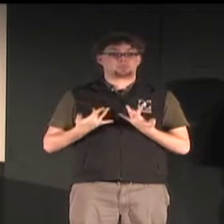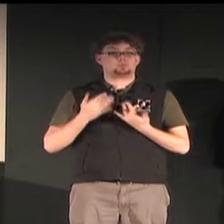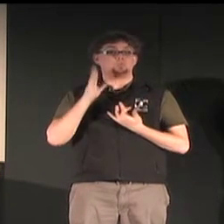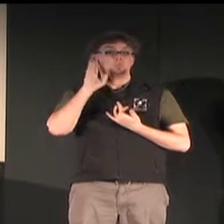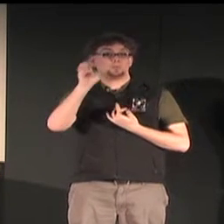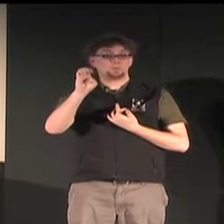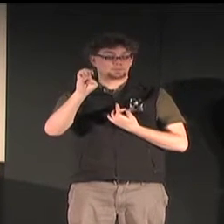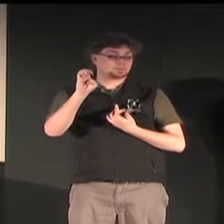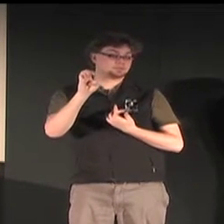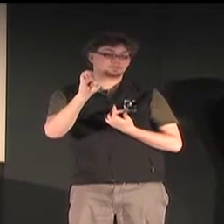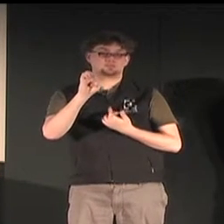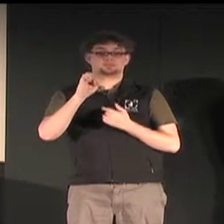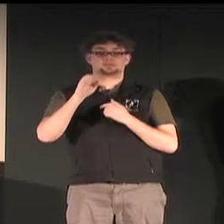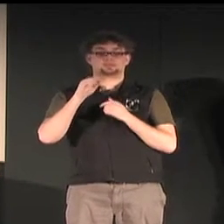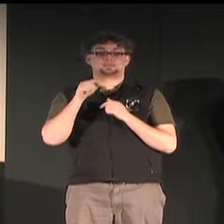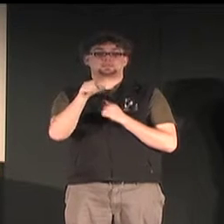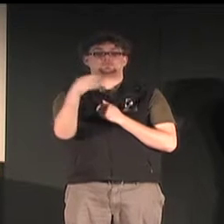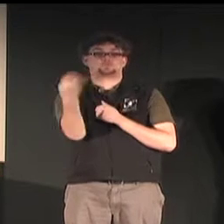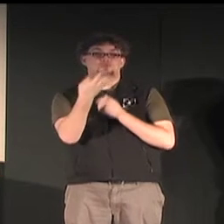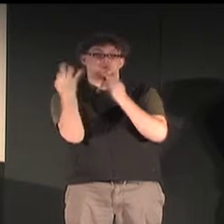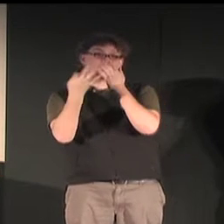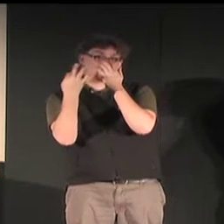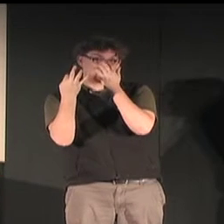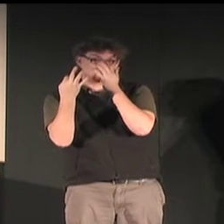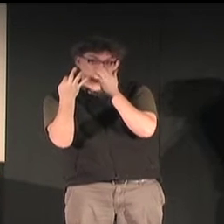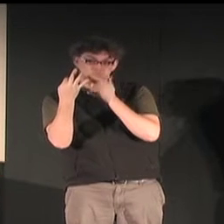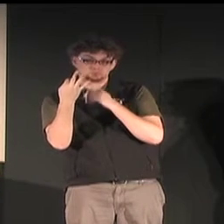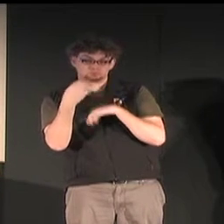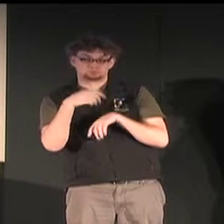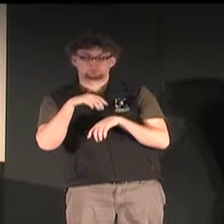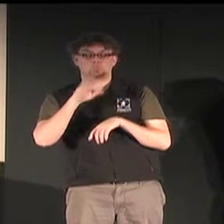Our next event will be happening on this coming Friday.